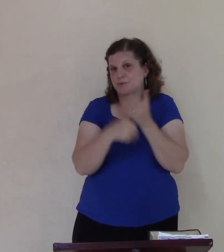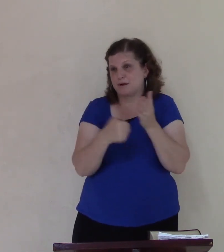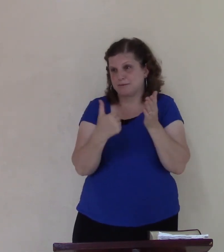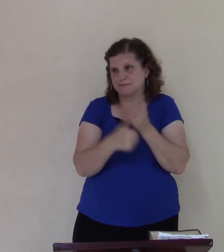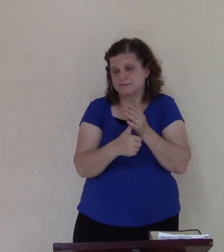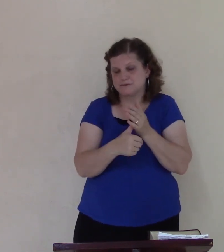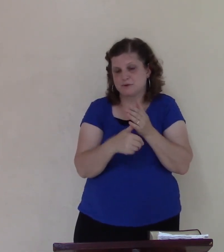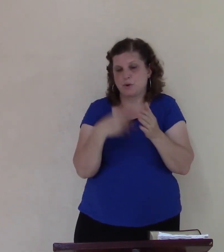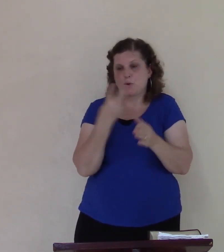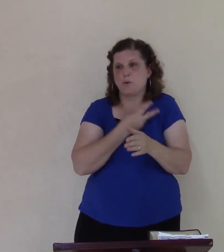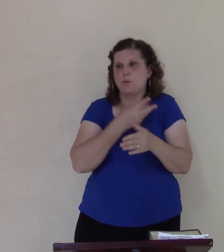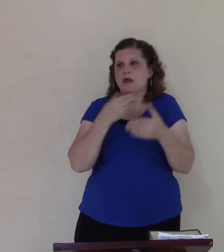probably struggle with them again